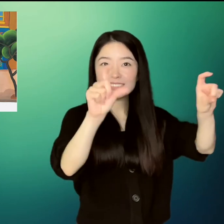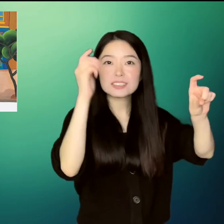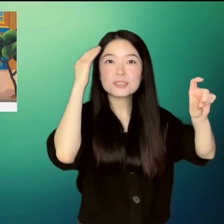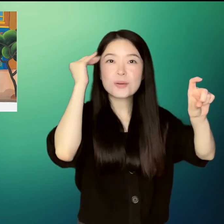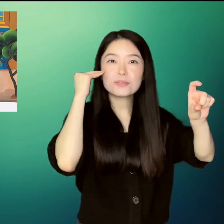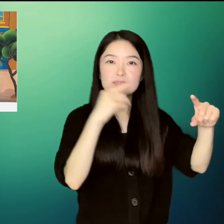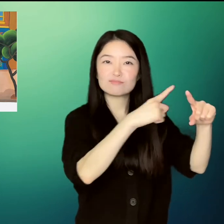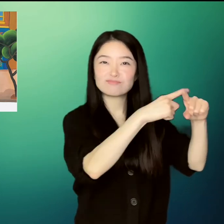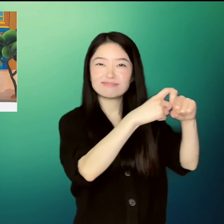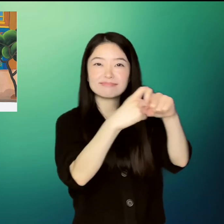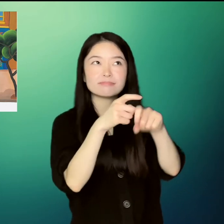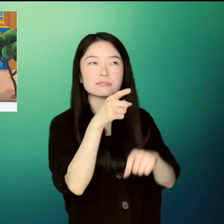English and Korean.